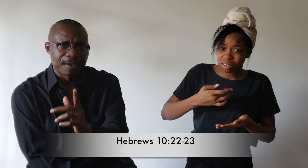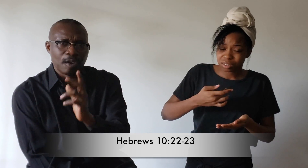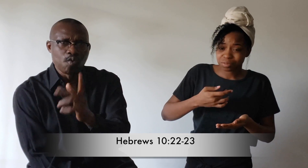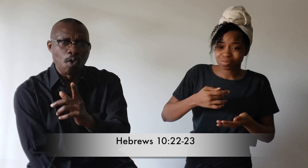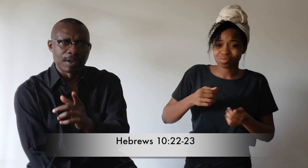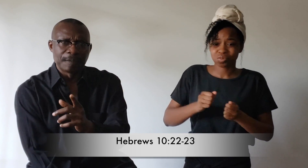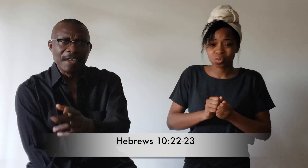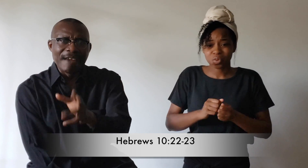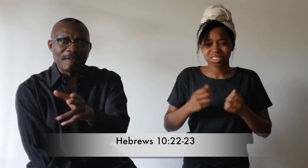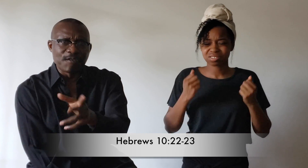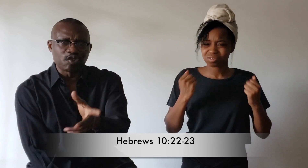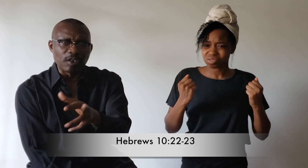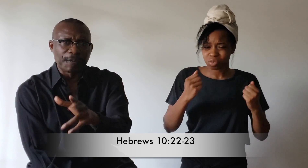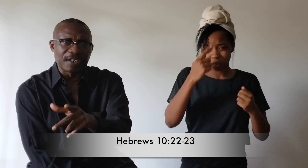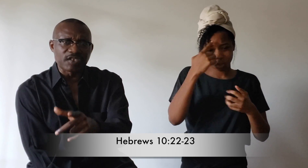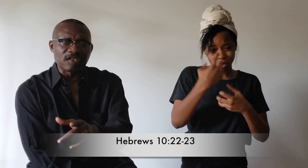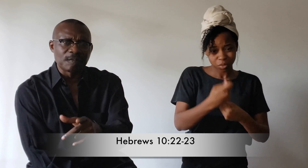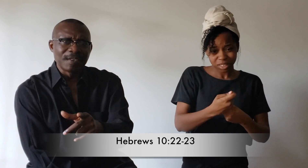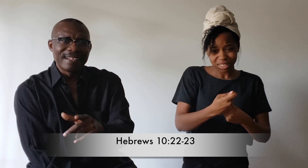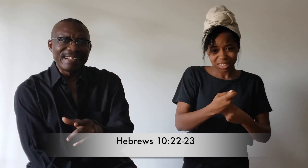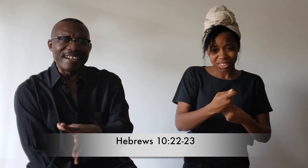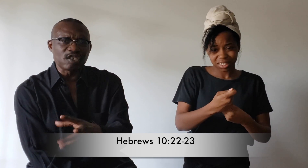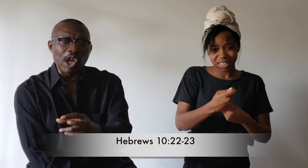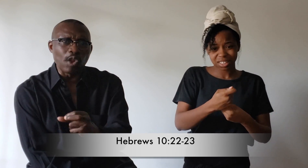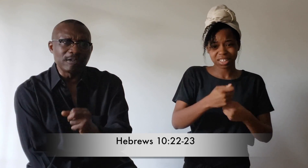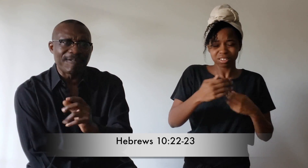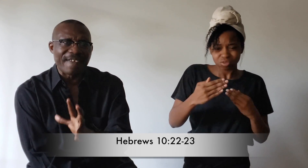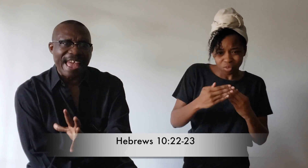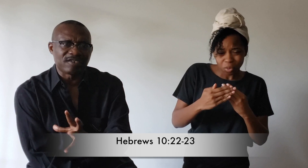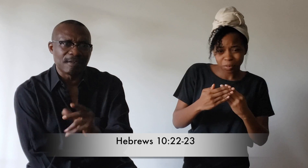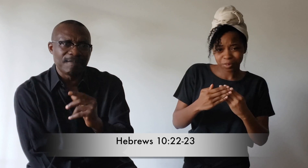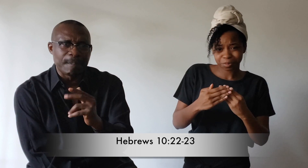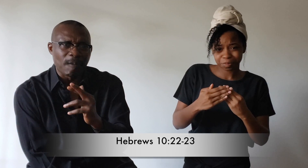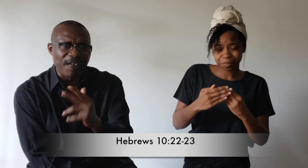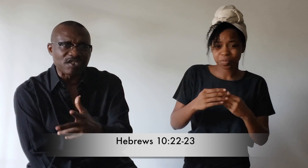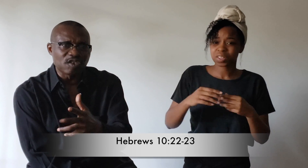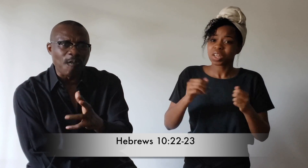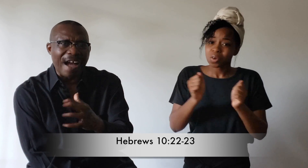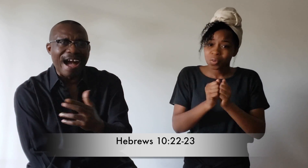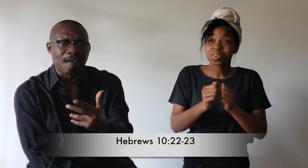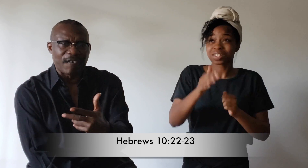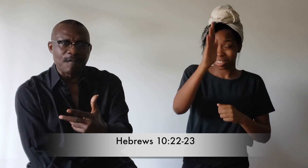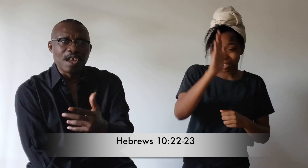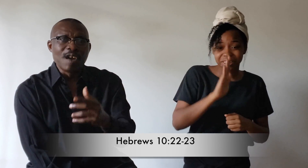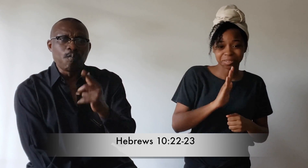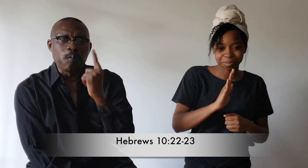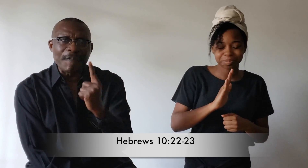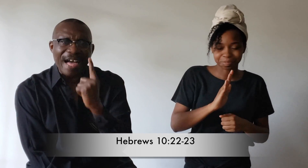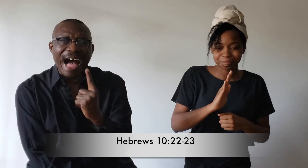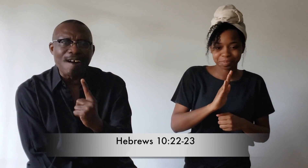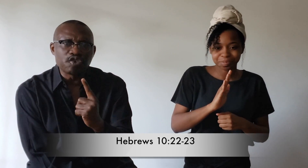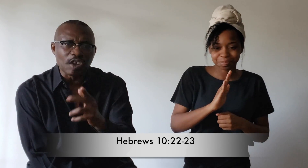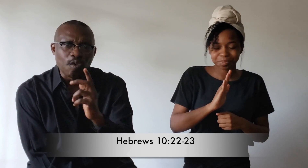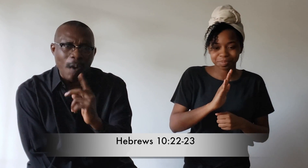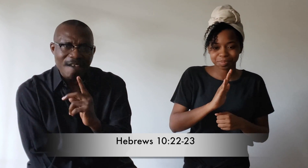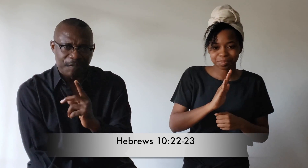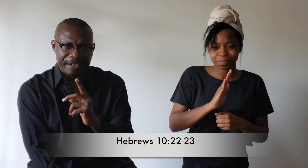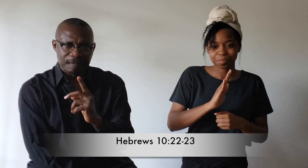water. And then verse 23 says, us hold fast. Let profession of our faith without weight gain.